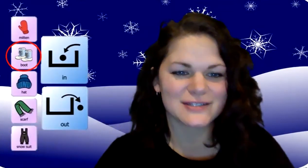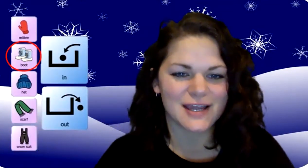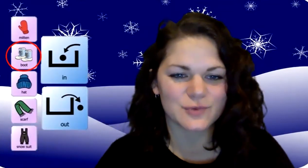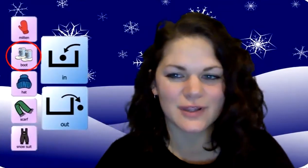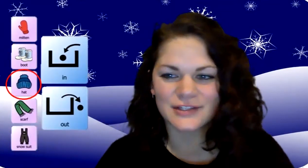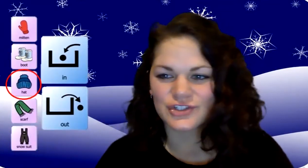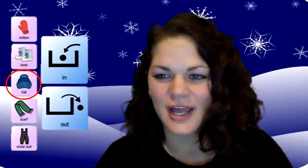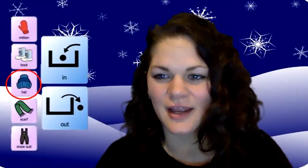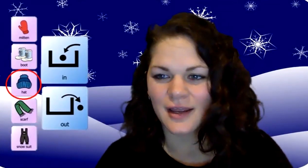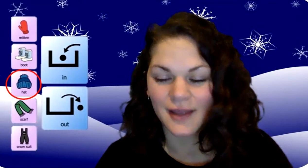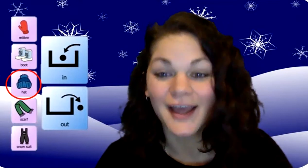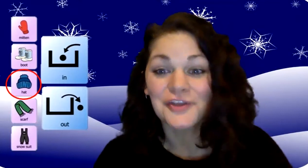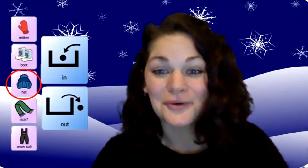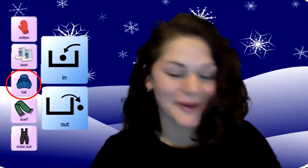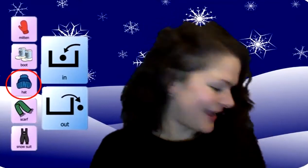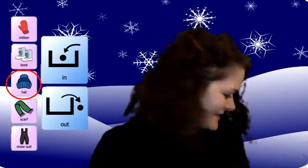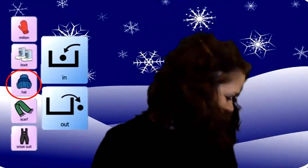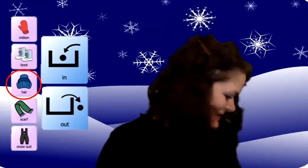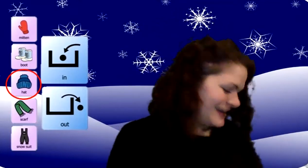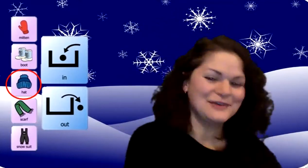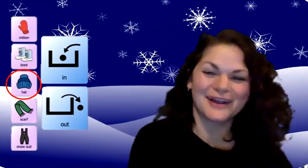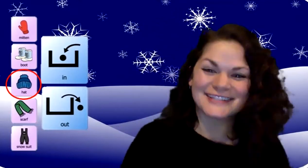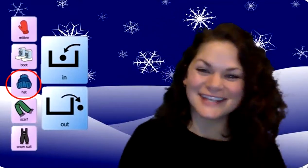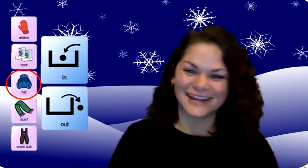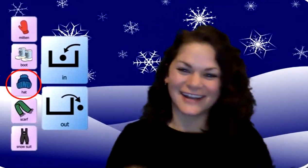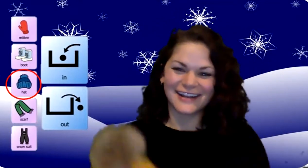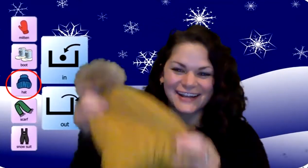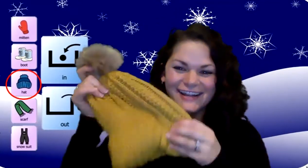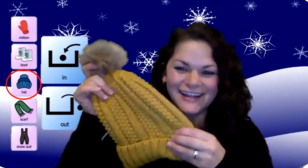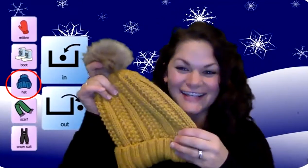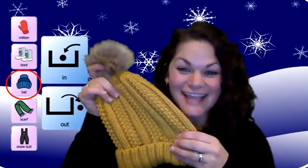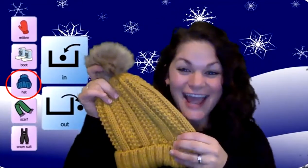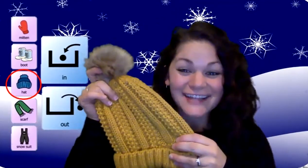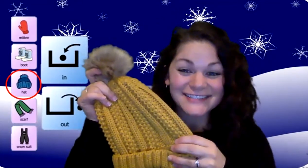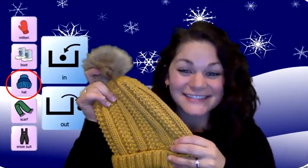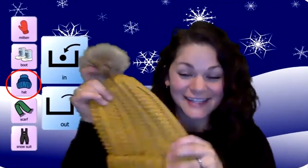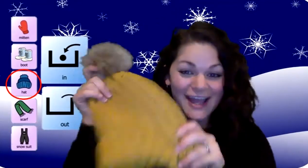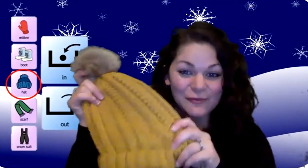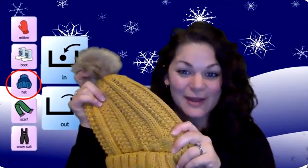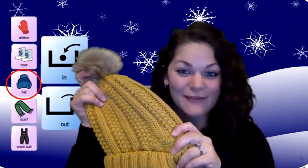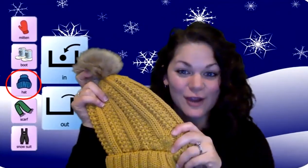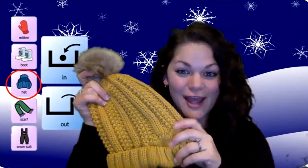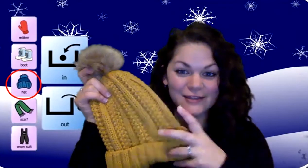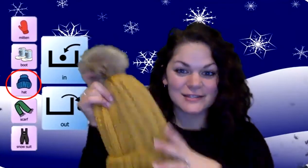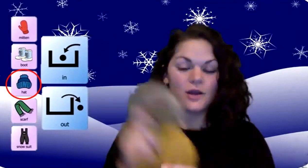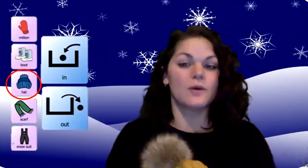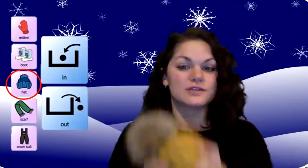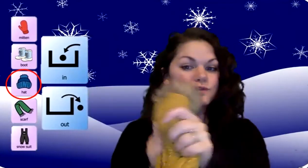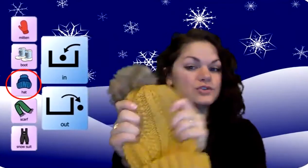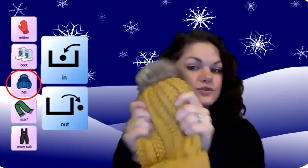schedule? Let's check. You're right. What is it? It's a hat. Everybody have your hat? Okay. So you can choose